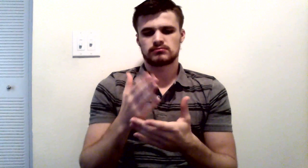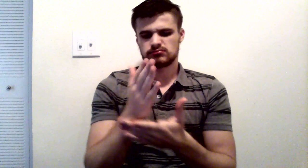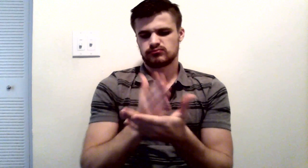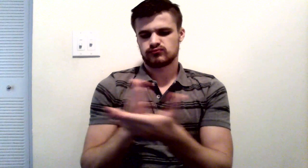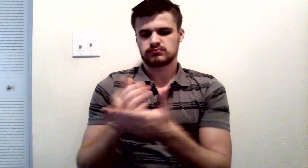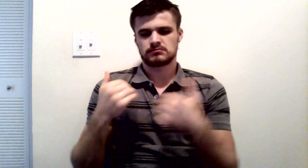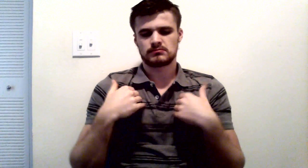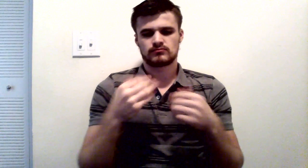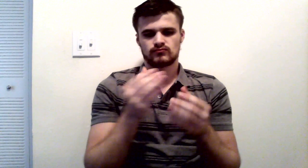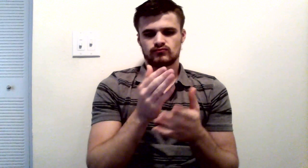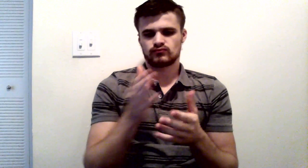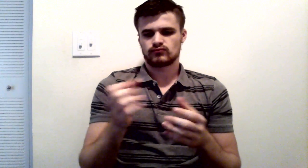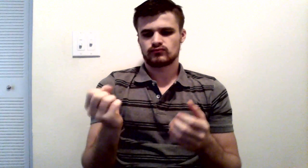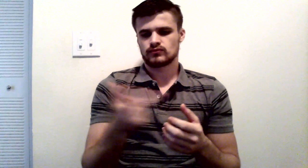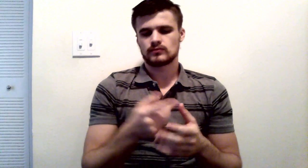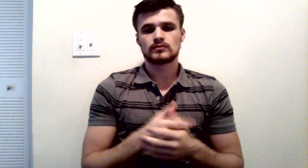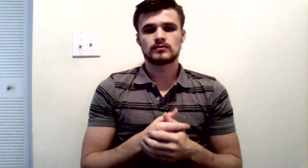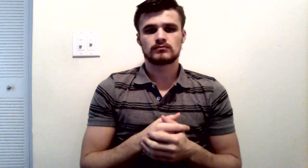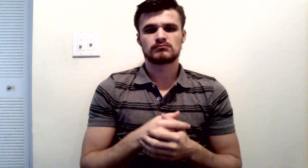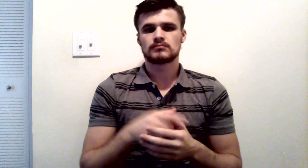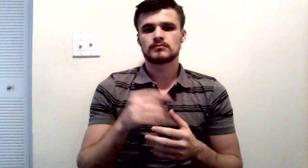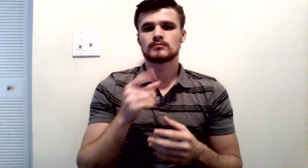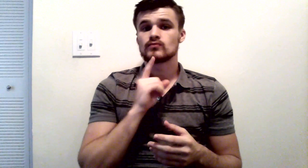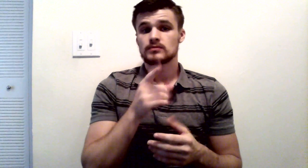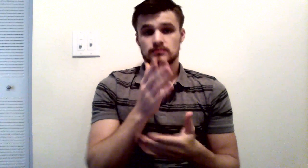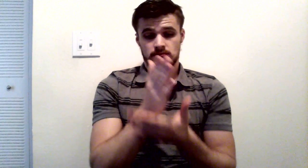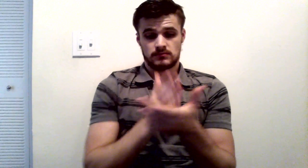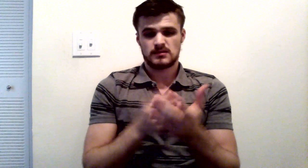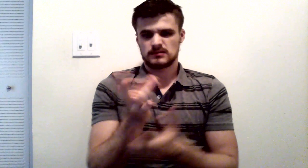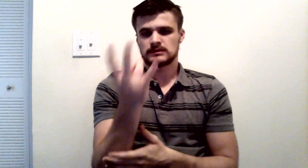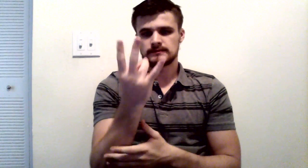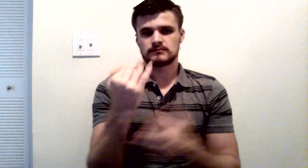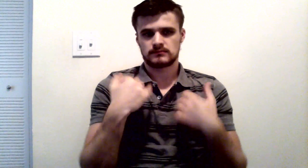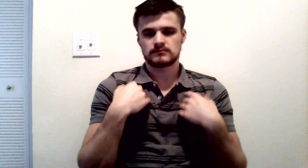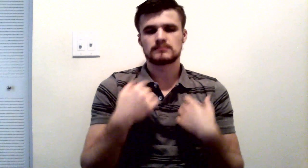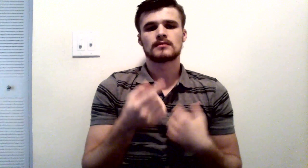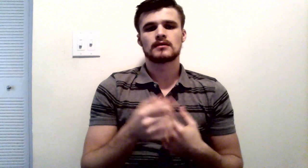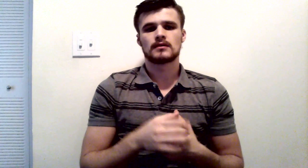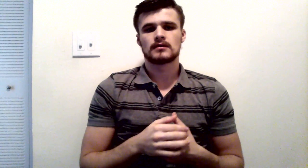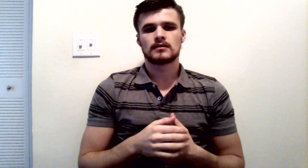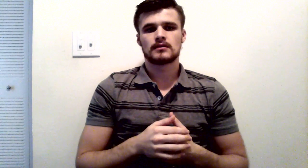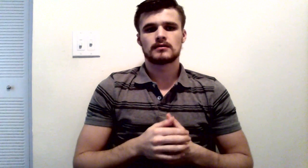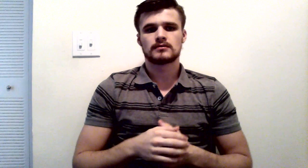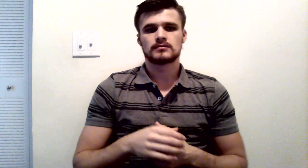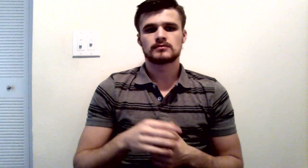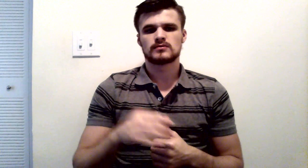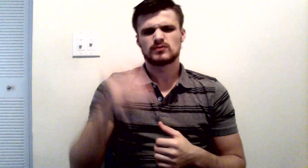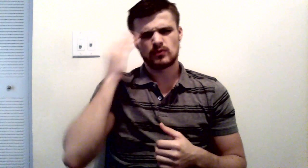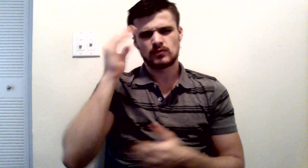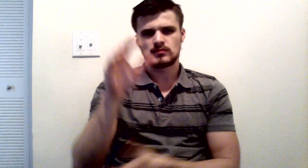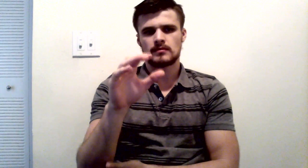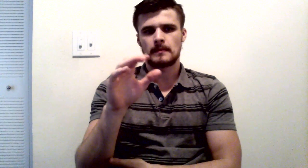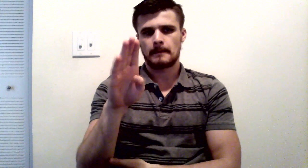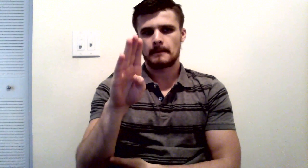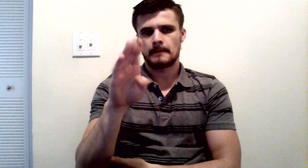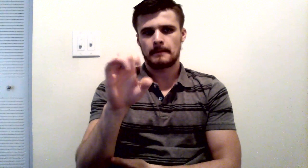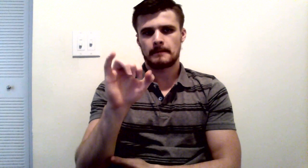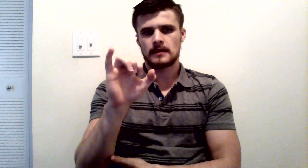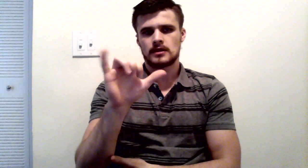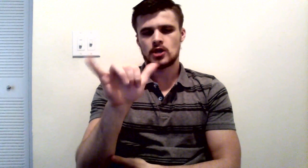offense has seven elements. And we commonly know the term beyond the reasonable doubt. Each element must be proven beyond